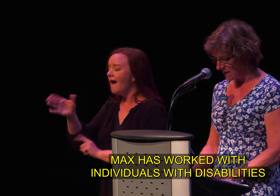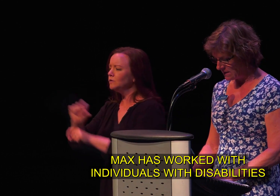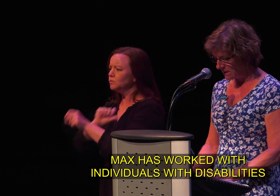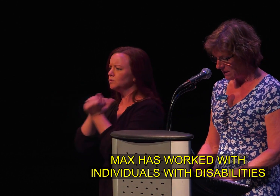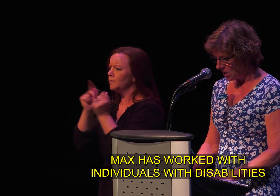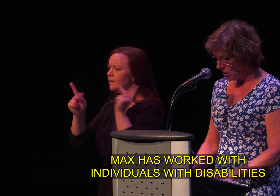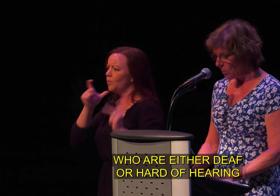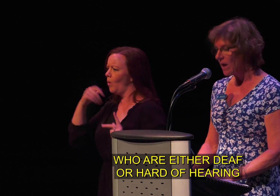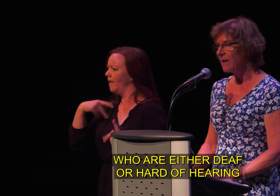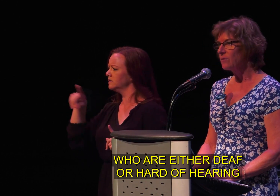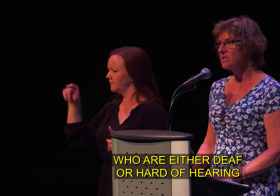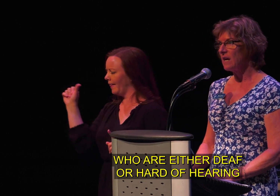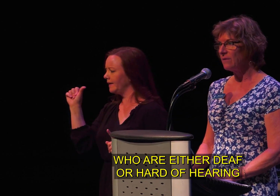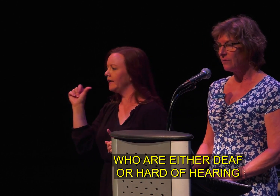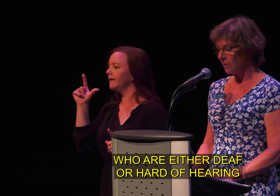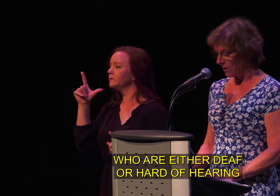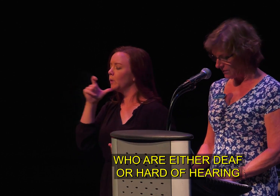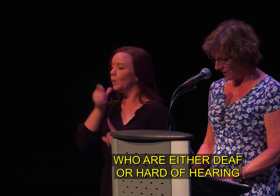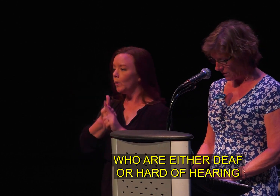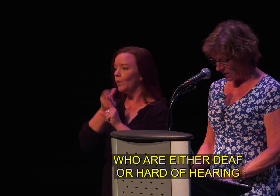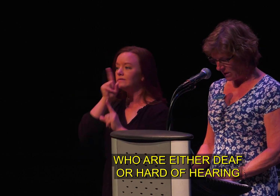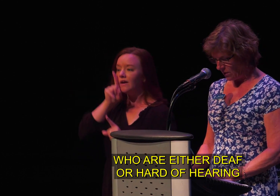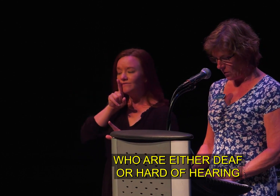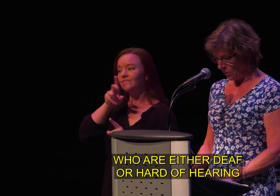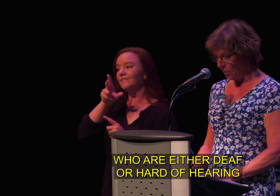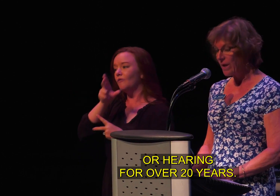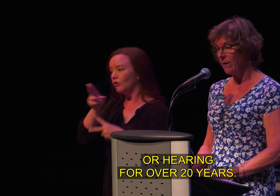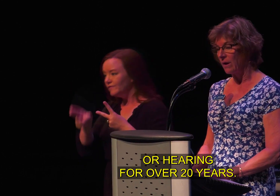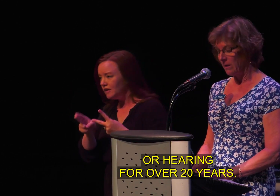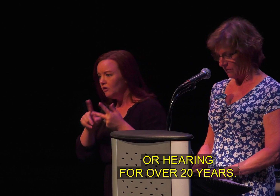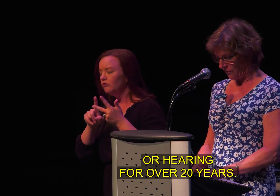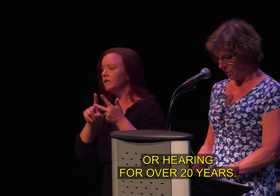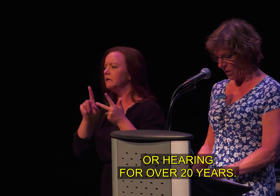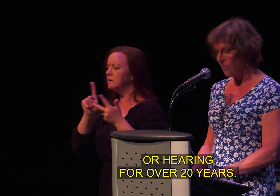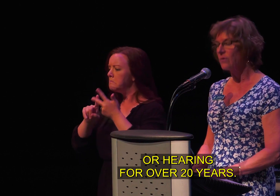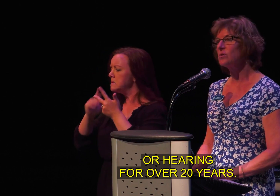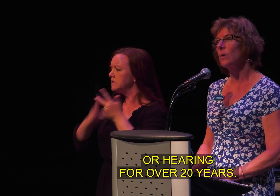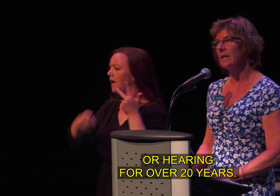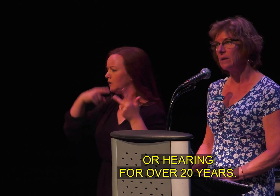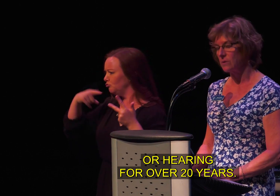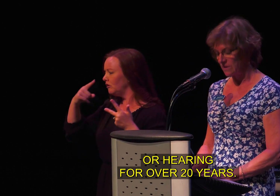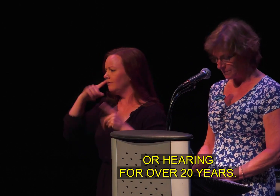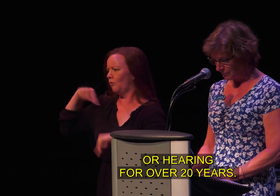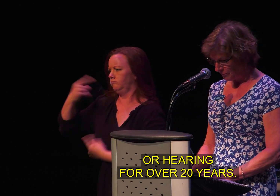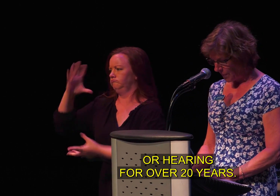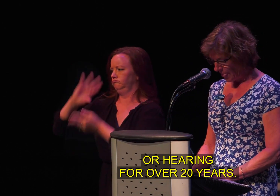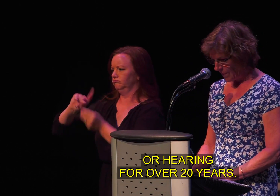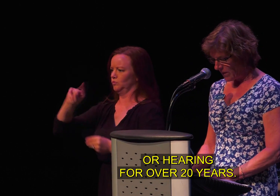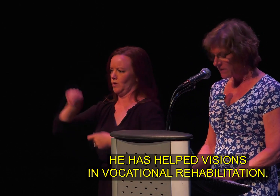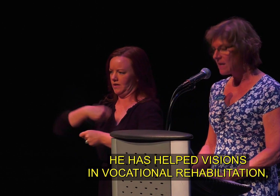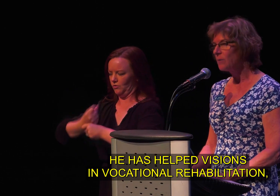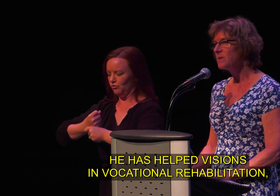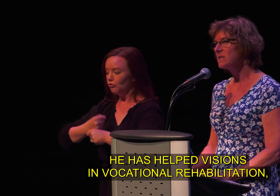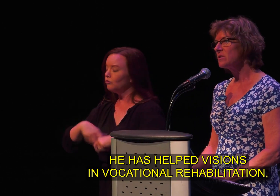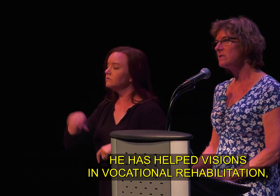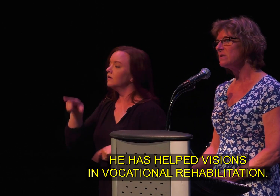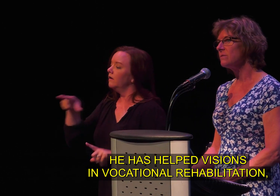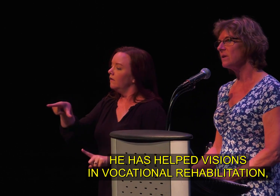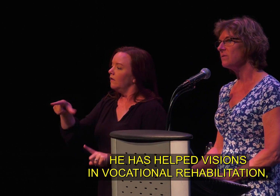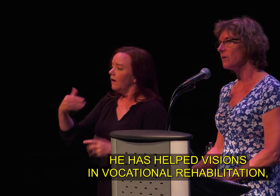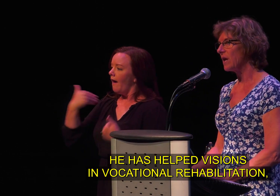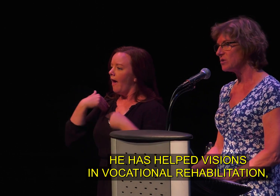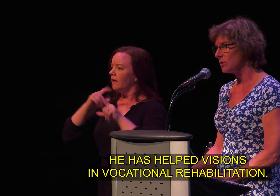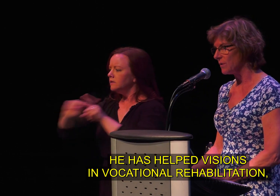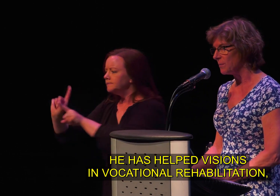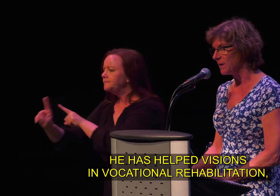disabilities who are either deaf or hard of hearing or hearing for over 20 years. He has held positions